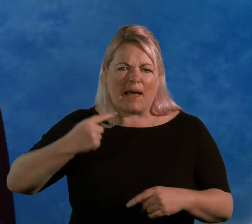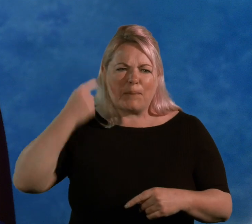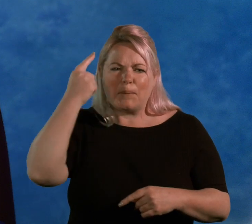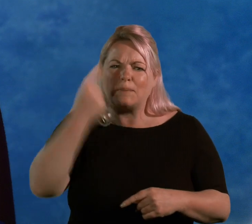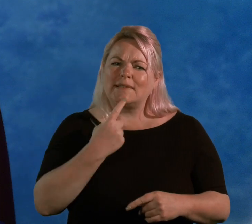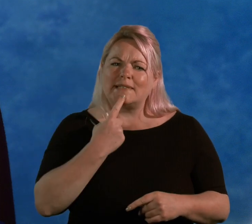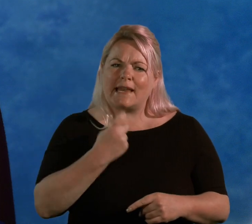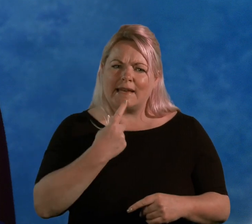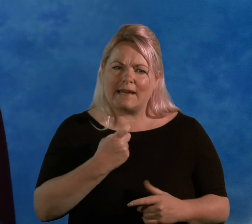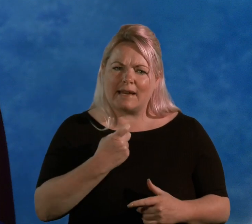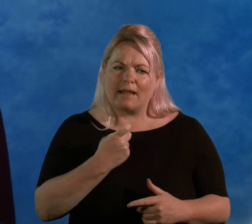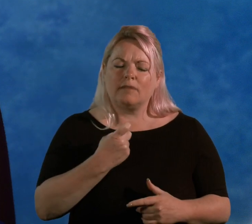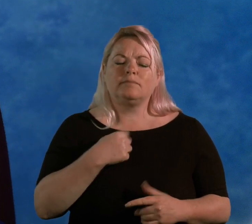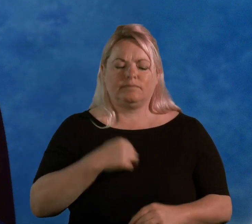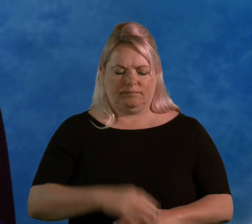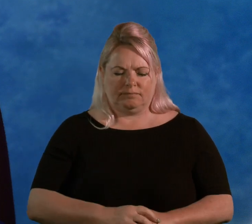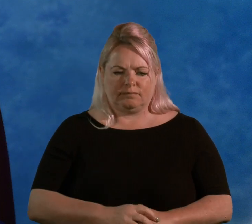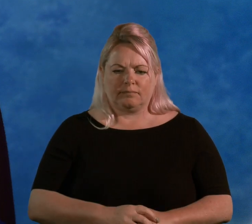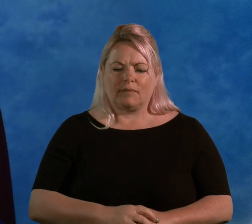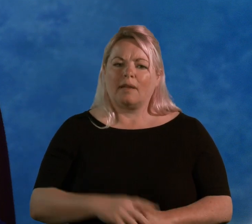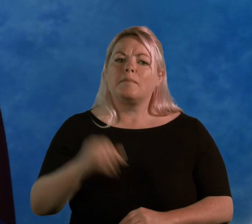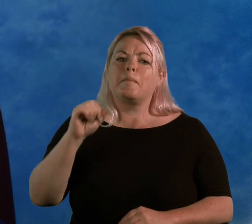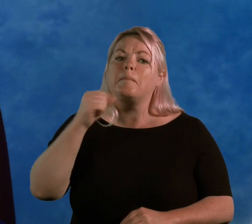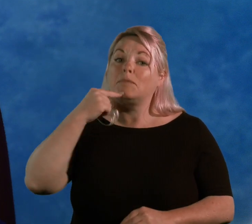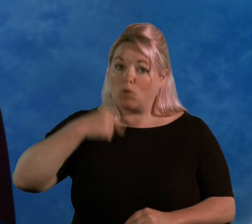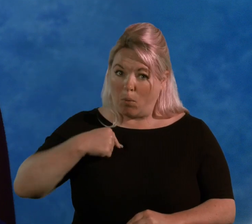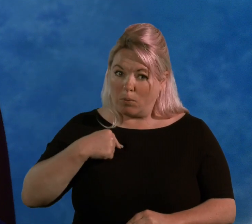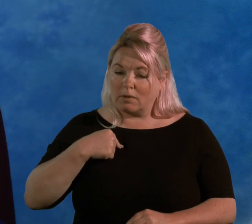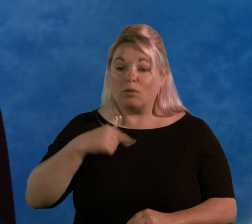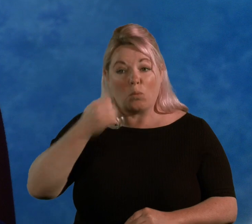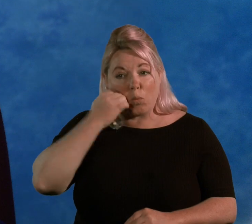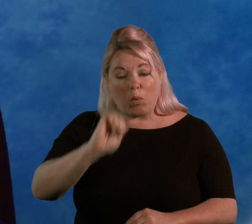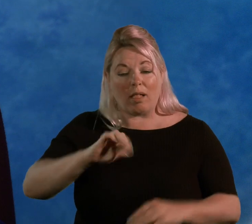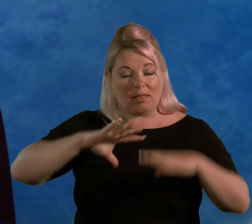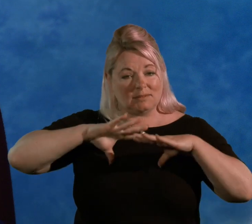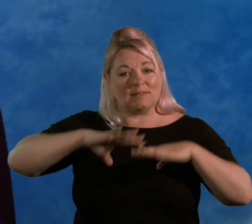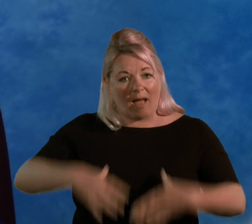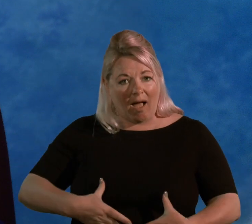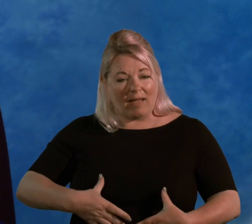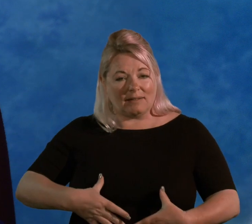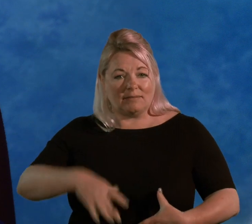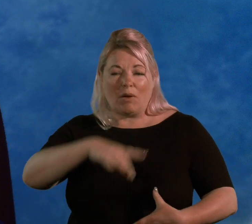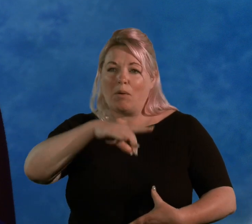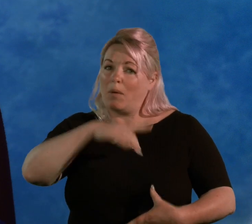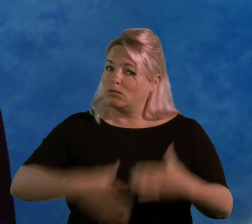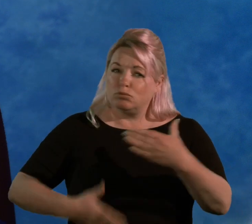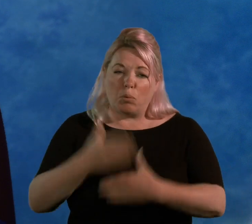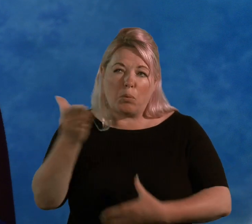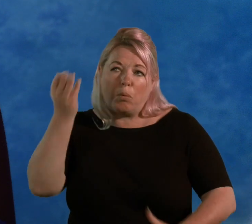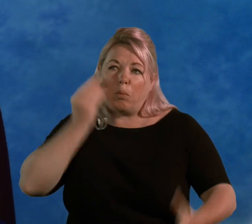And I remember being told, you'll get very tired because you're not used to listening. And I thought,